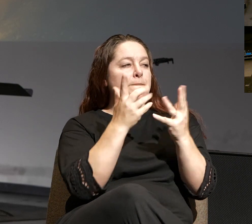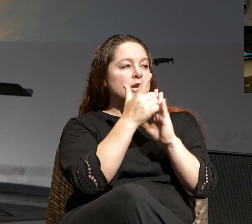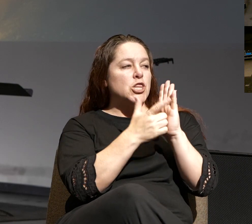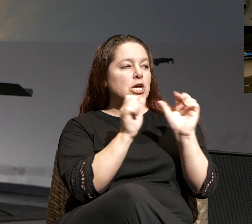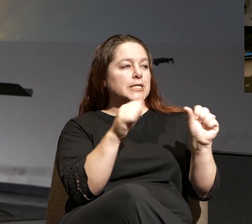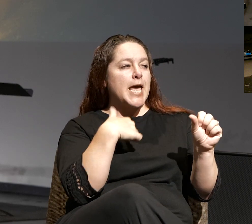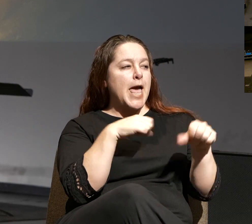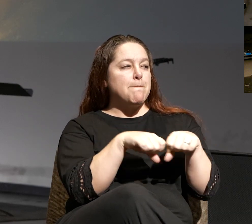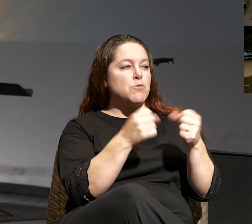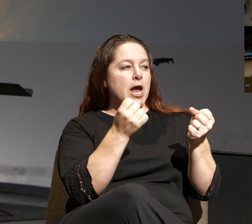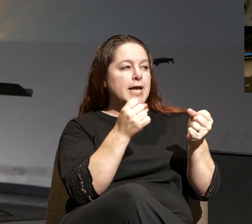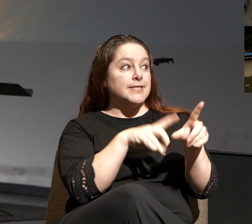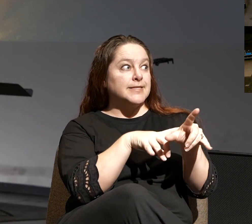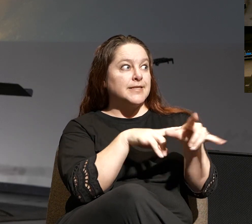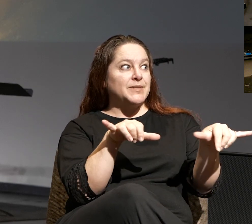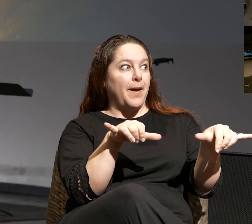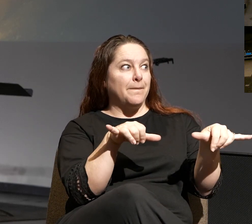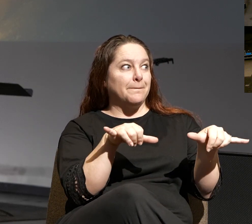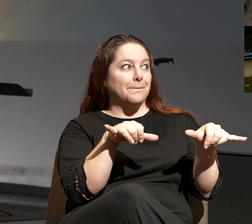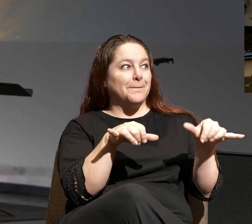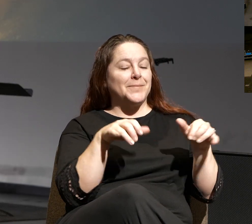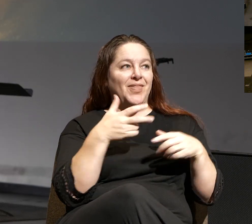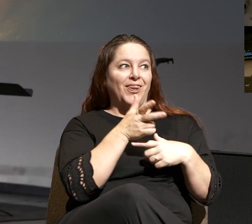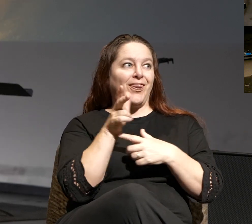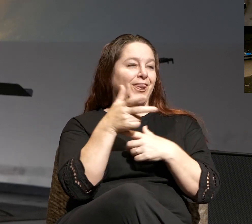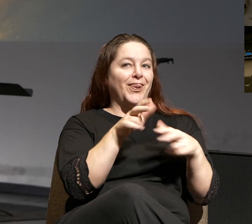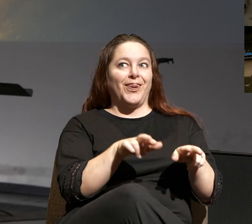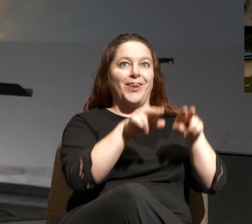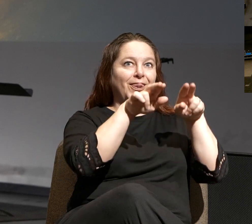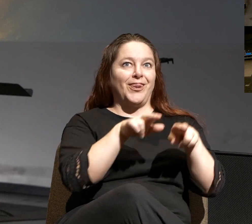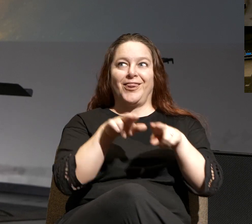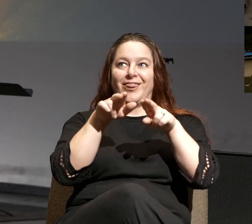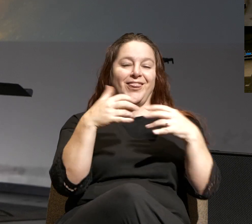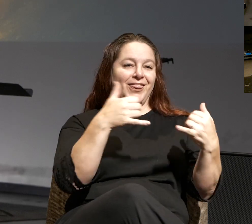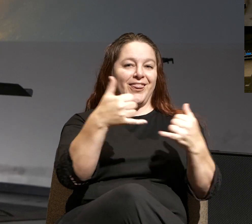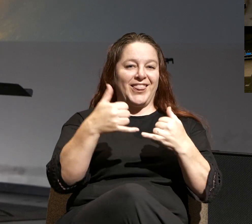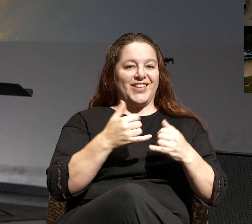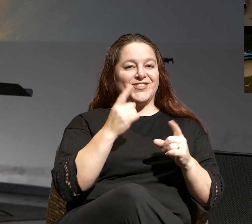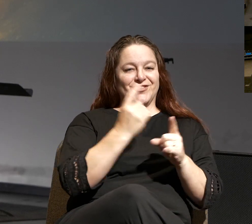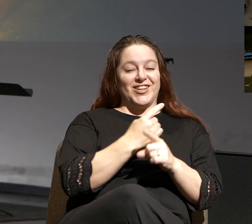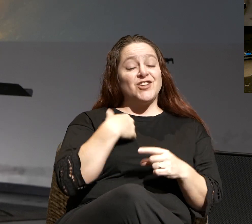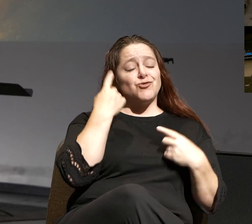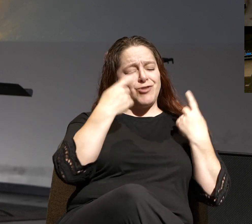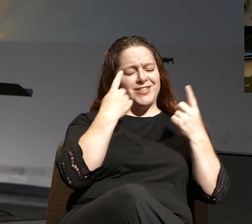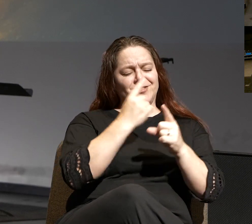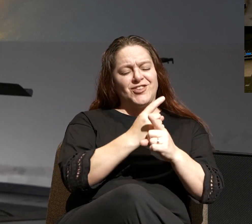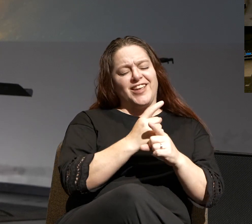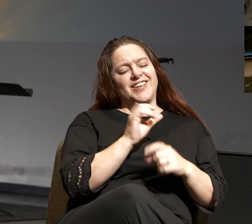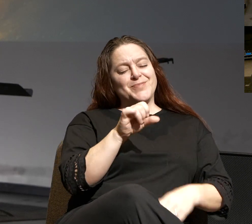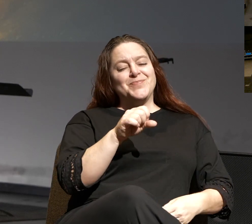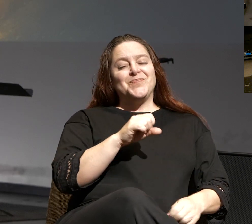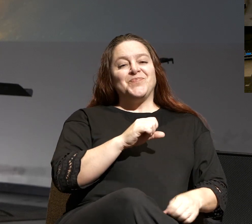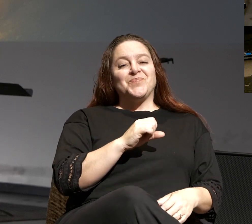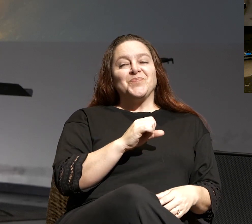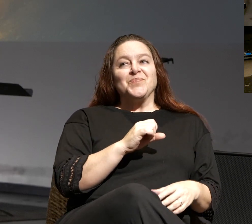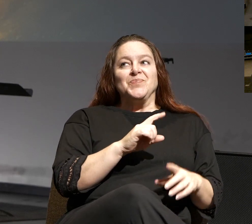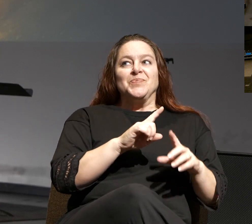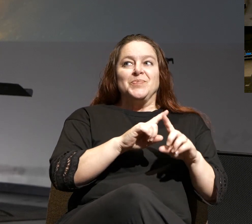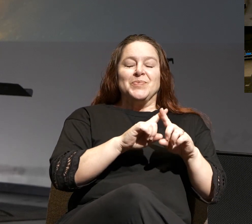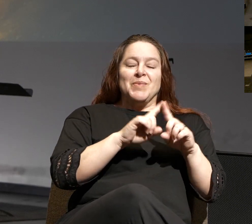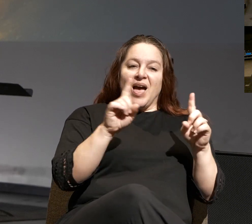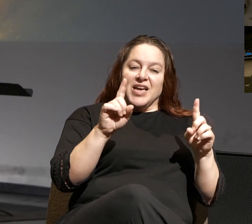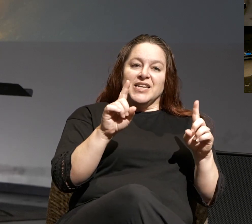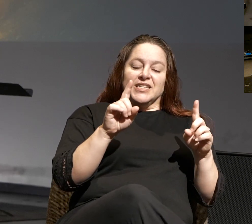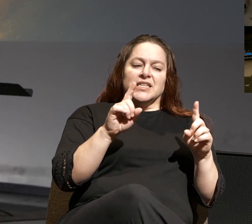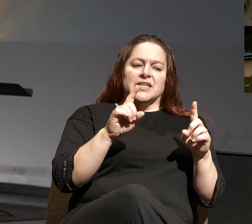break simultaneously. It's just how crazy can we get? So, but usually in the